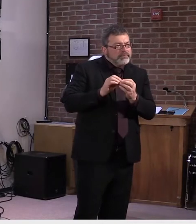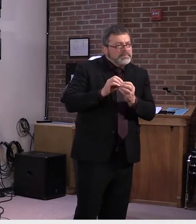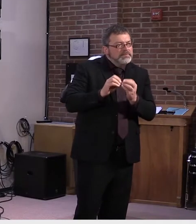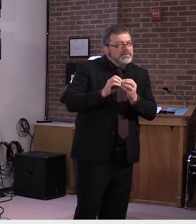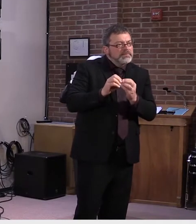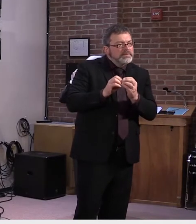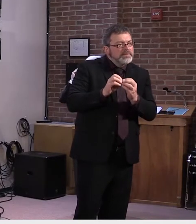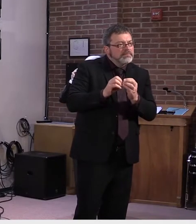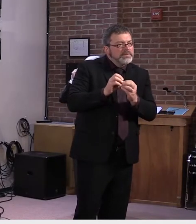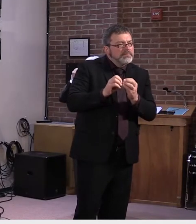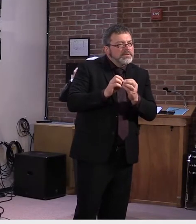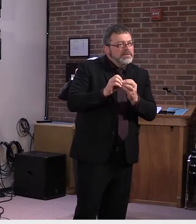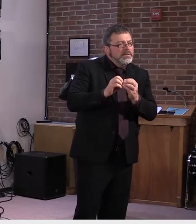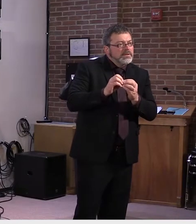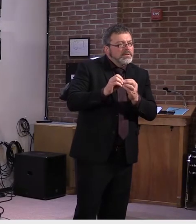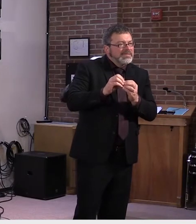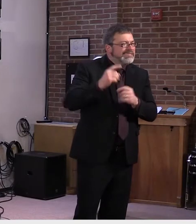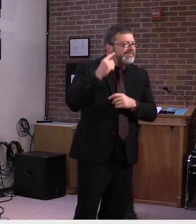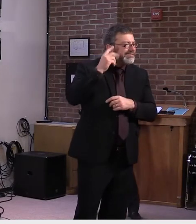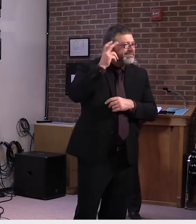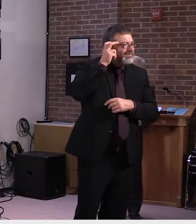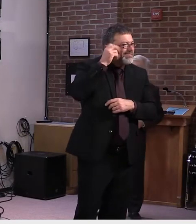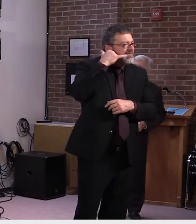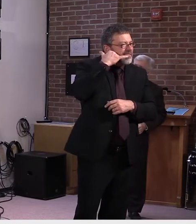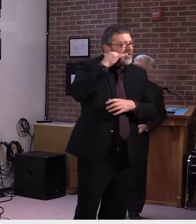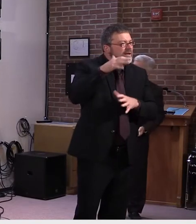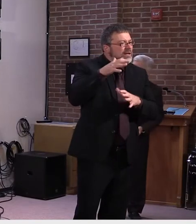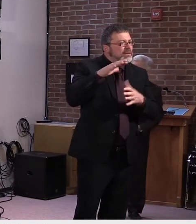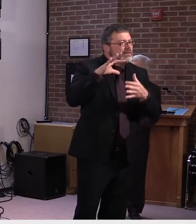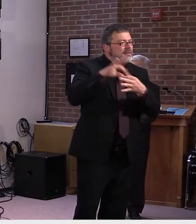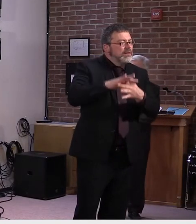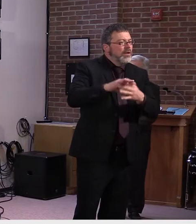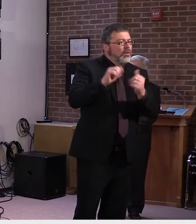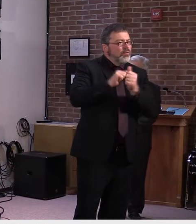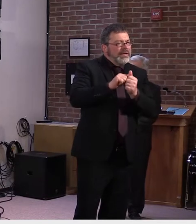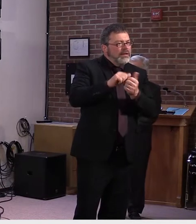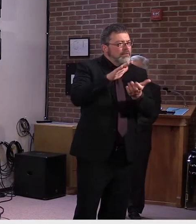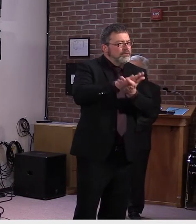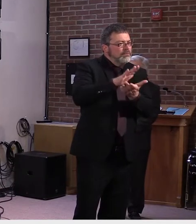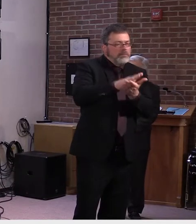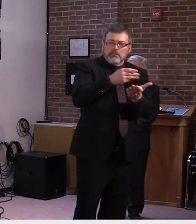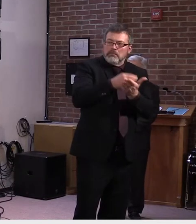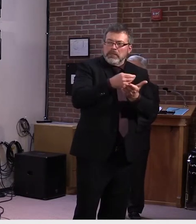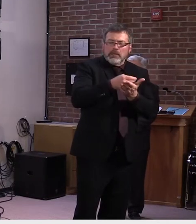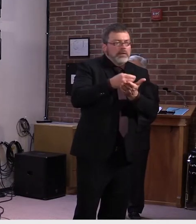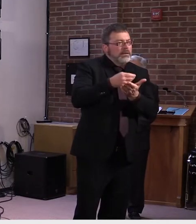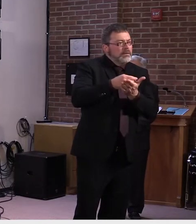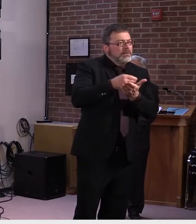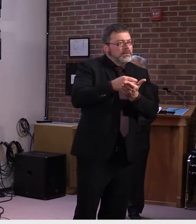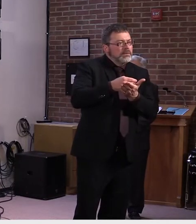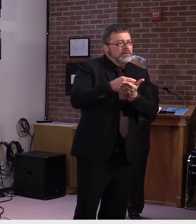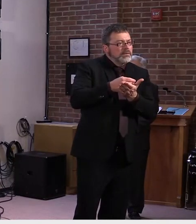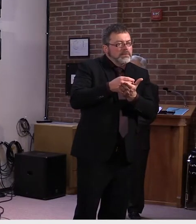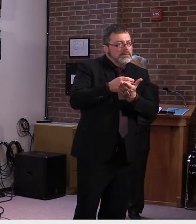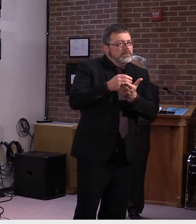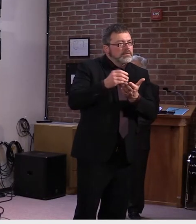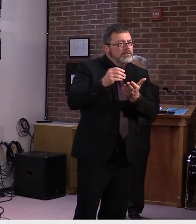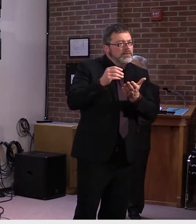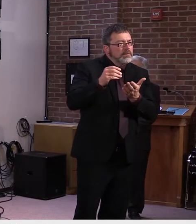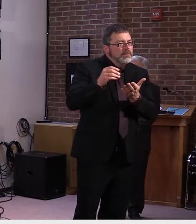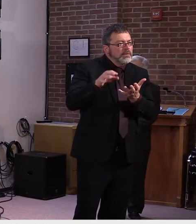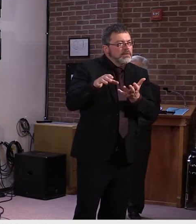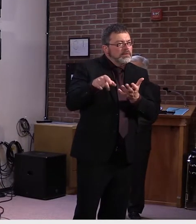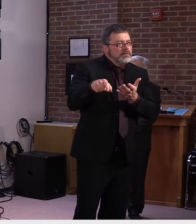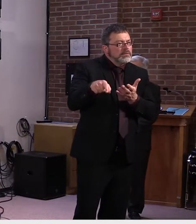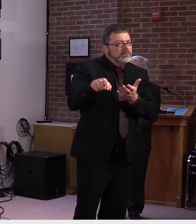talk about, uh, education funding. That, um, this morning during a conference